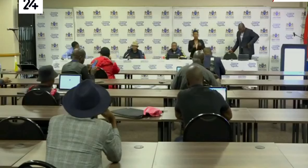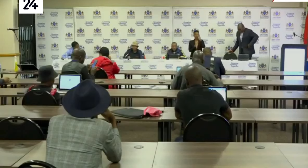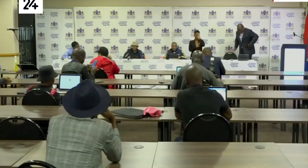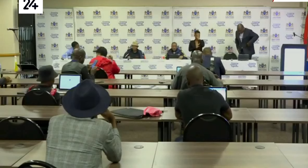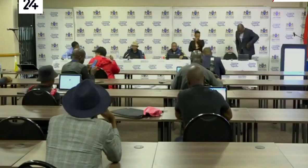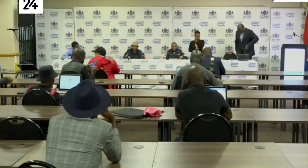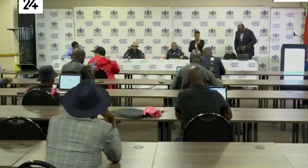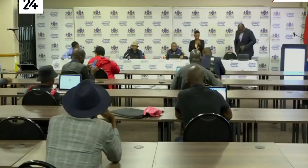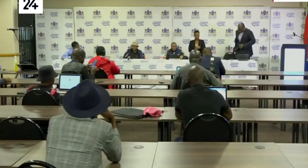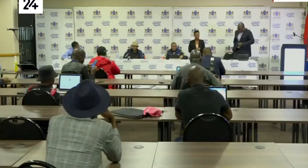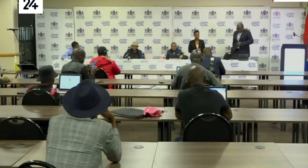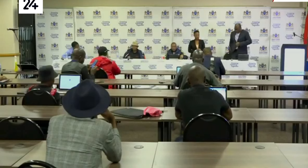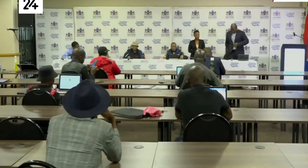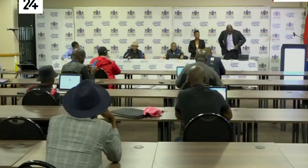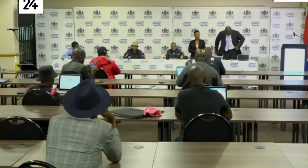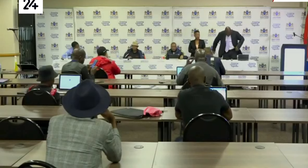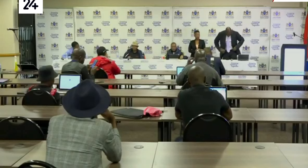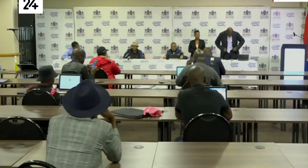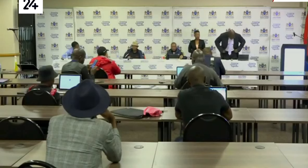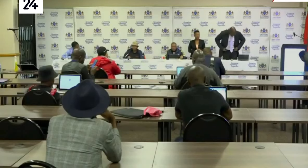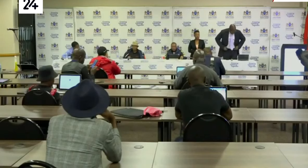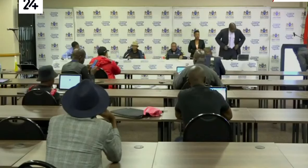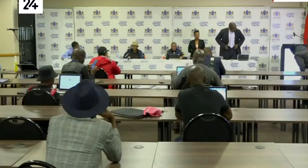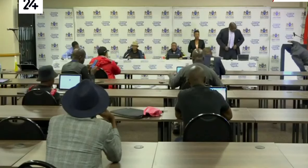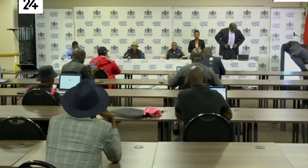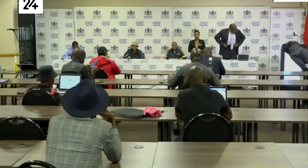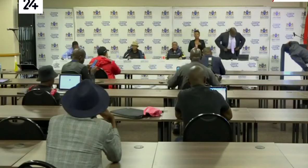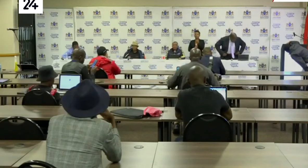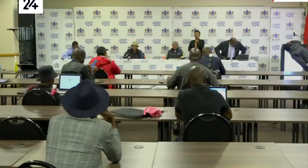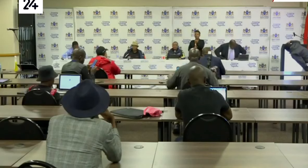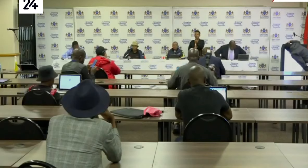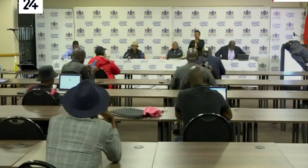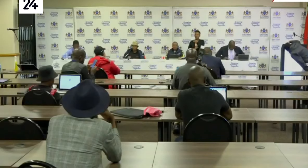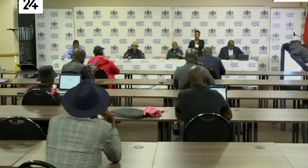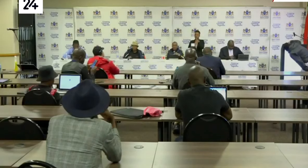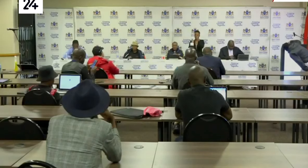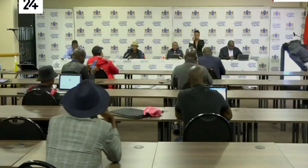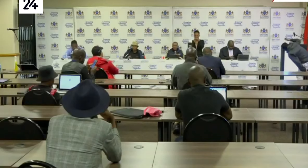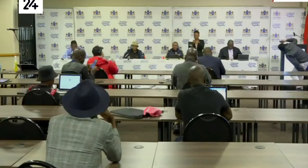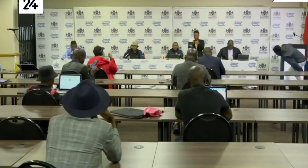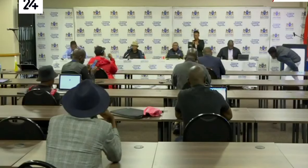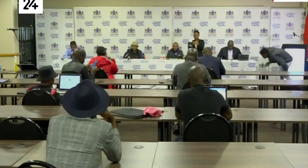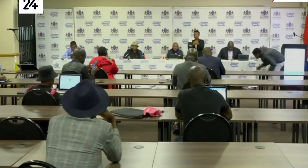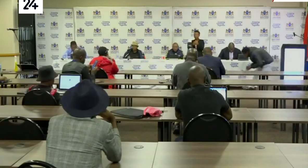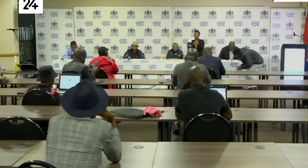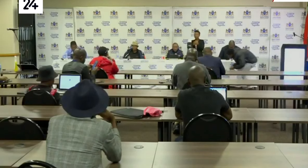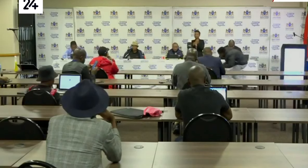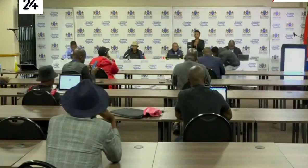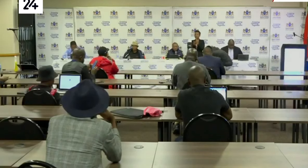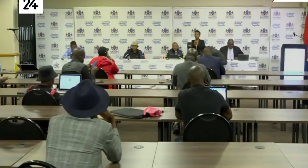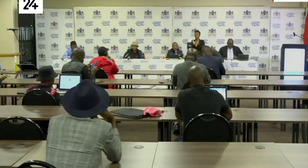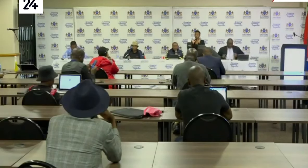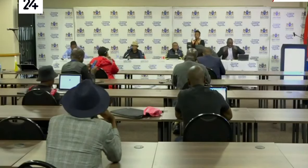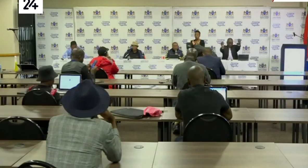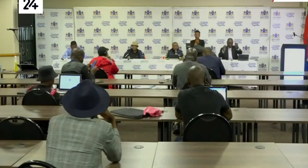There are few areas that we just need to clarify and make sure that we are on